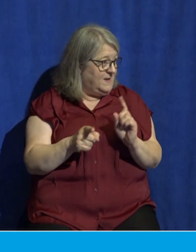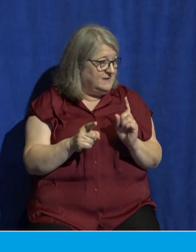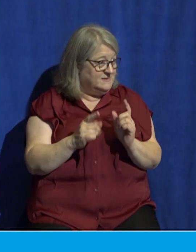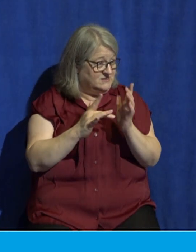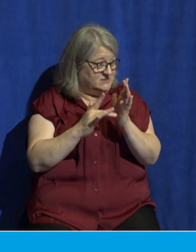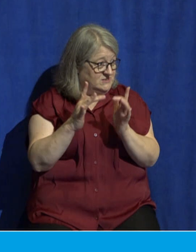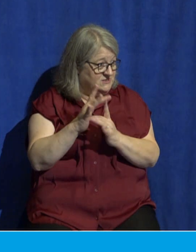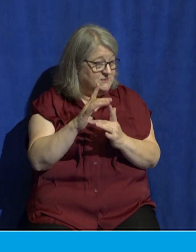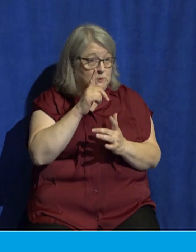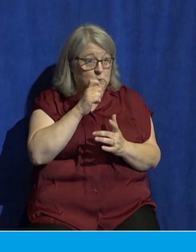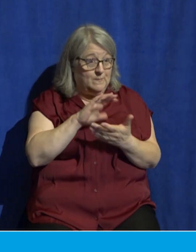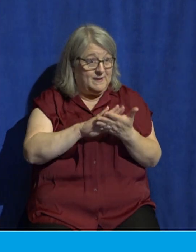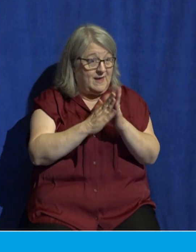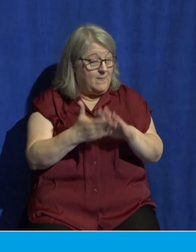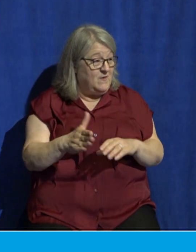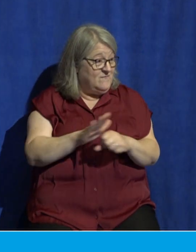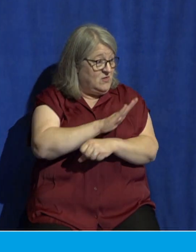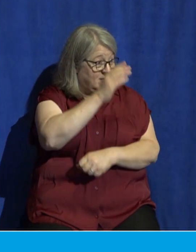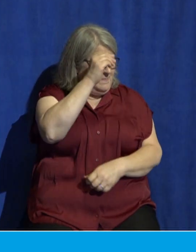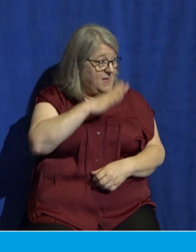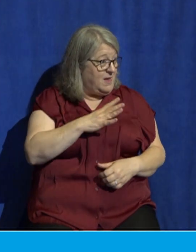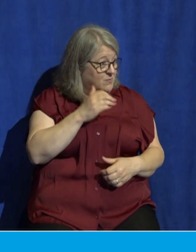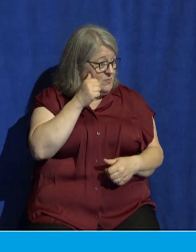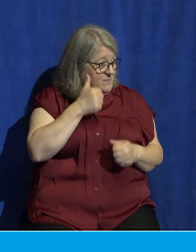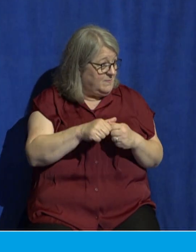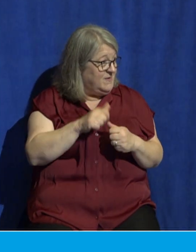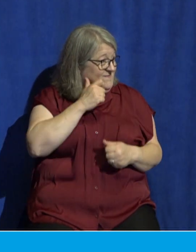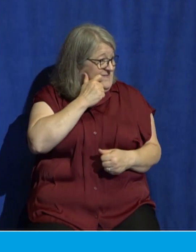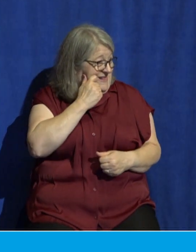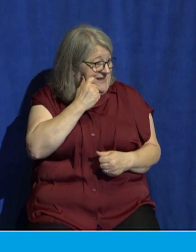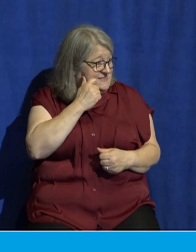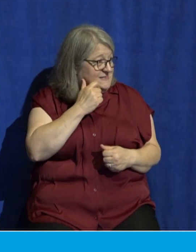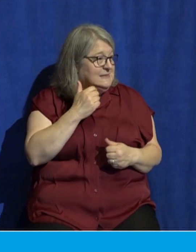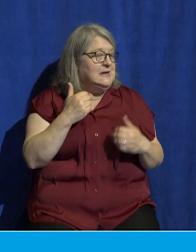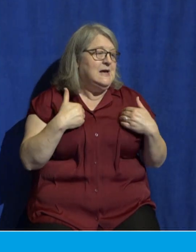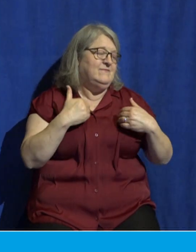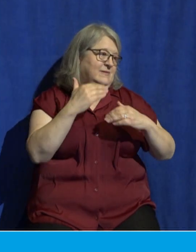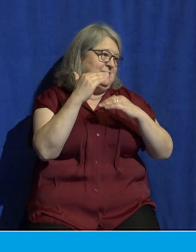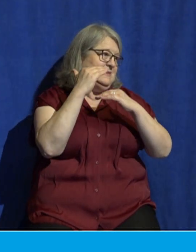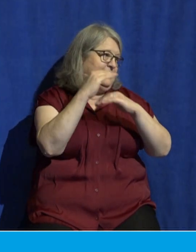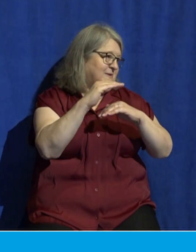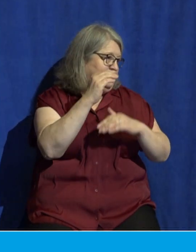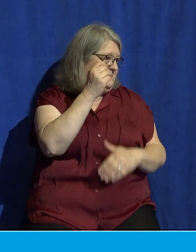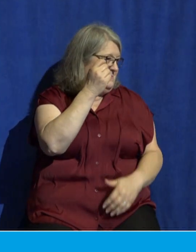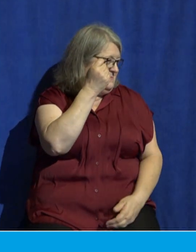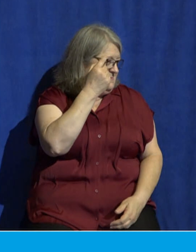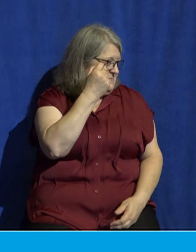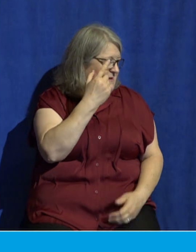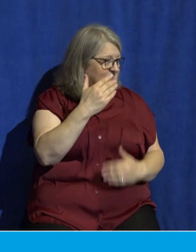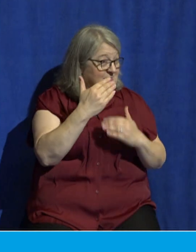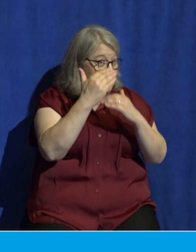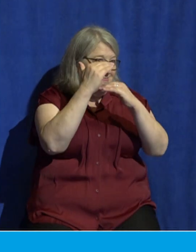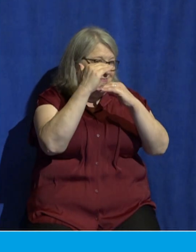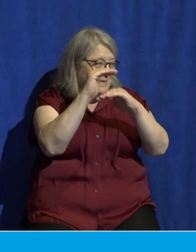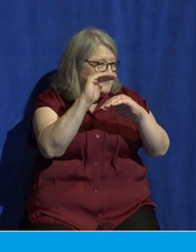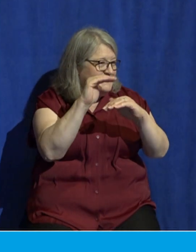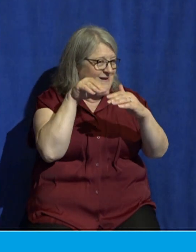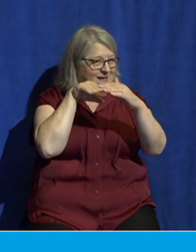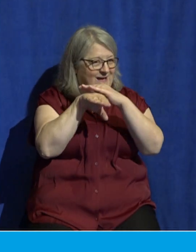became fully man, took on human flesh, limited aspects of his divine power or limited his access to divine privileges.